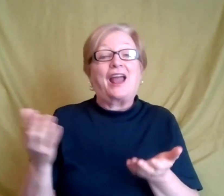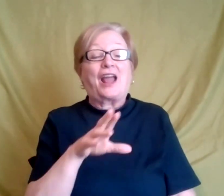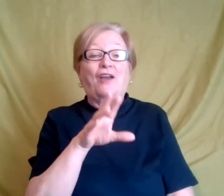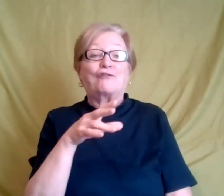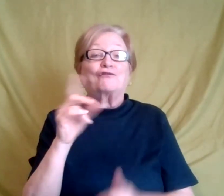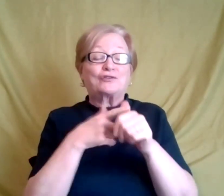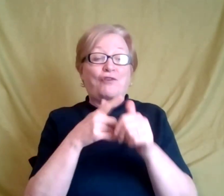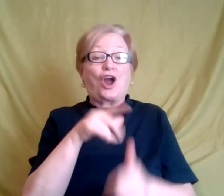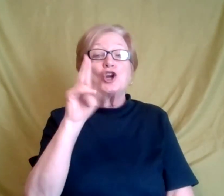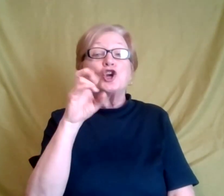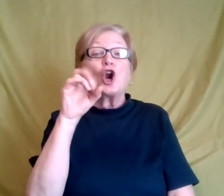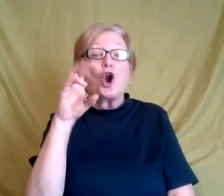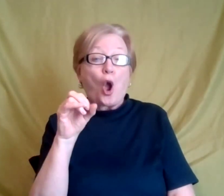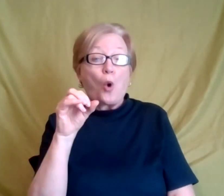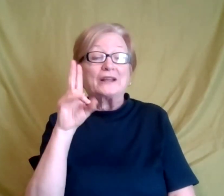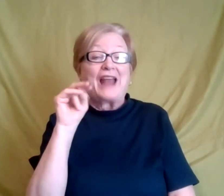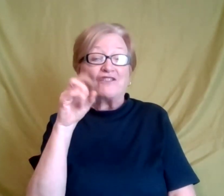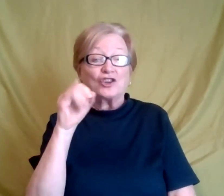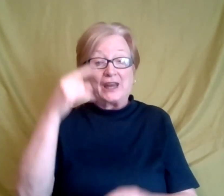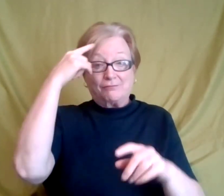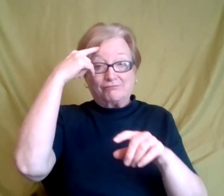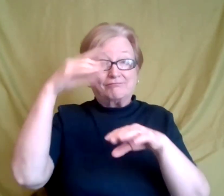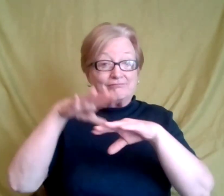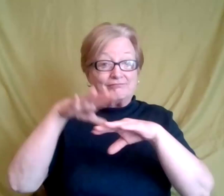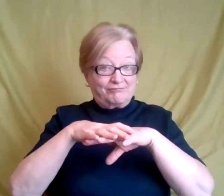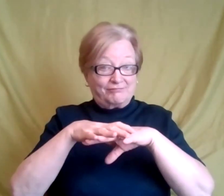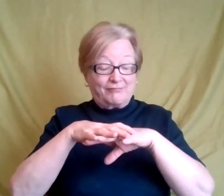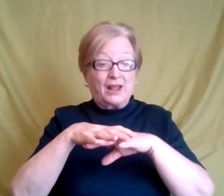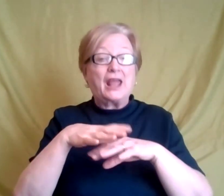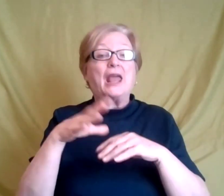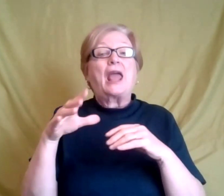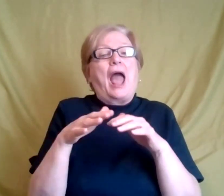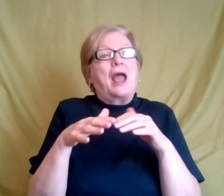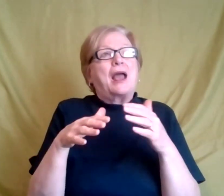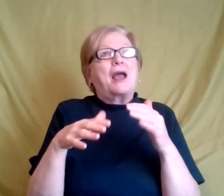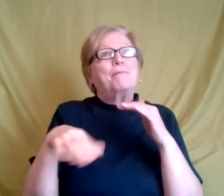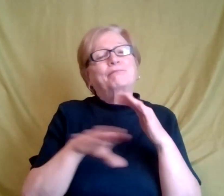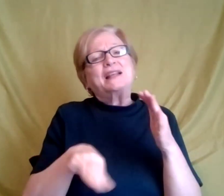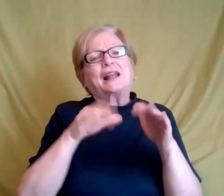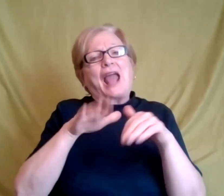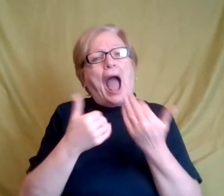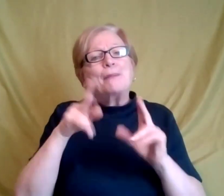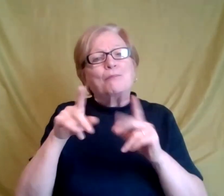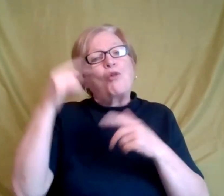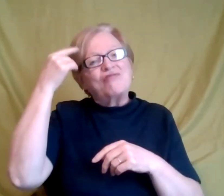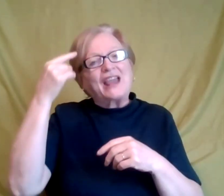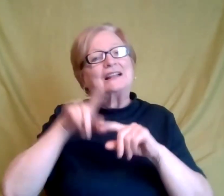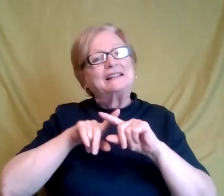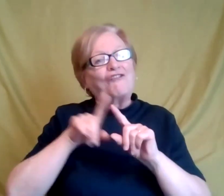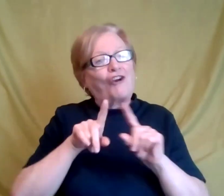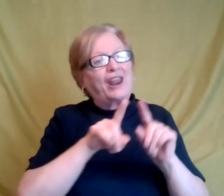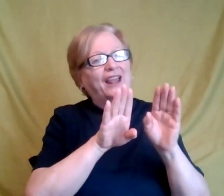really what it means to me. It's just basically how people think differently. Um,